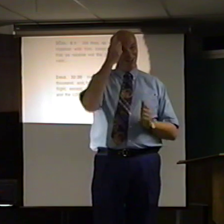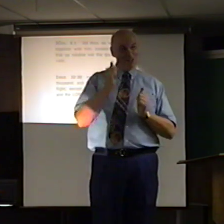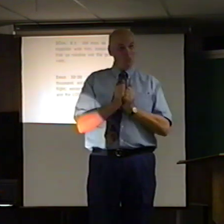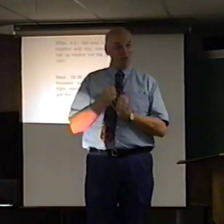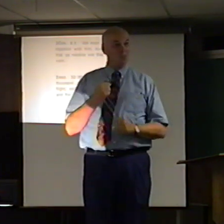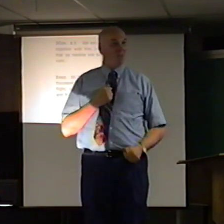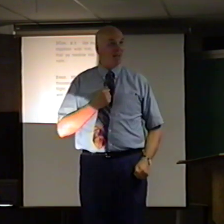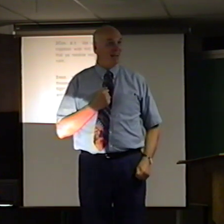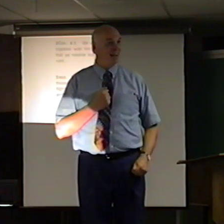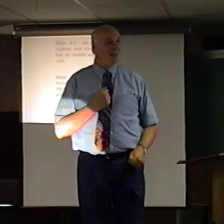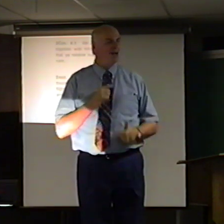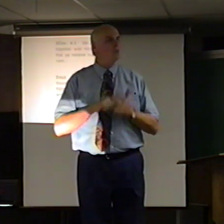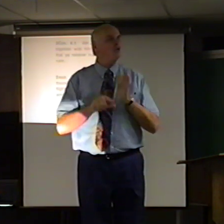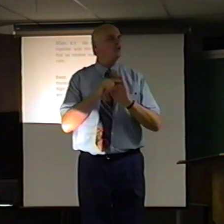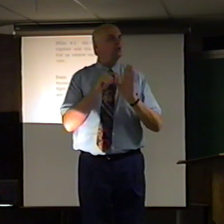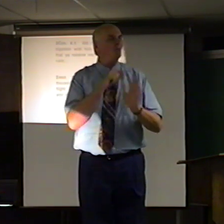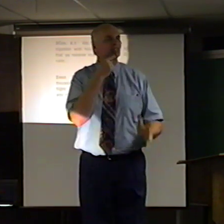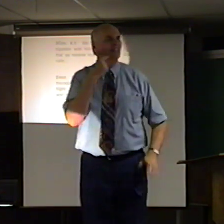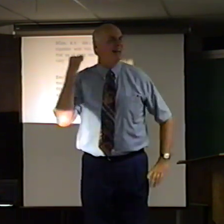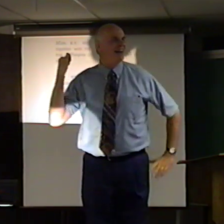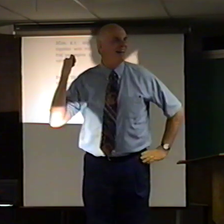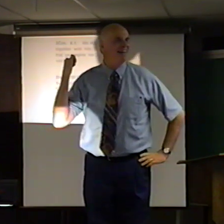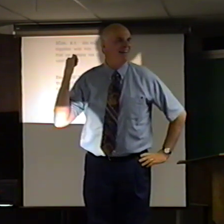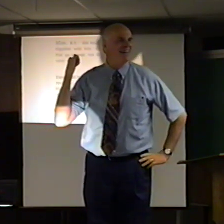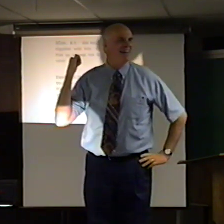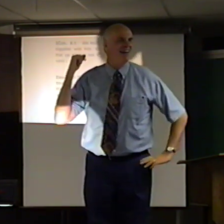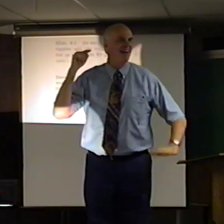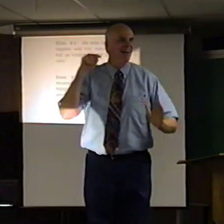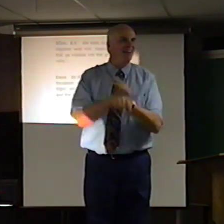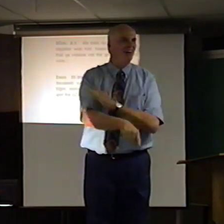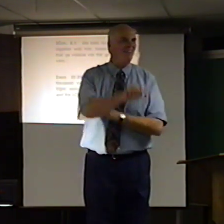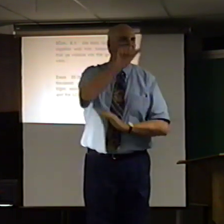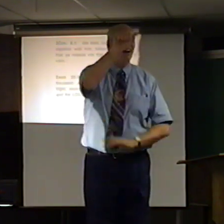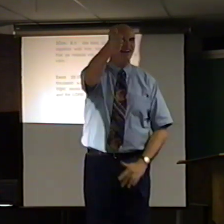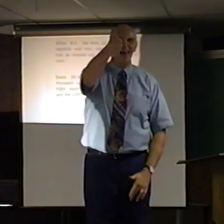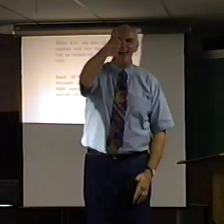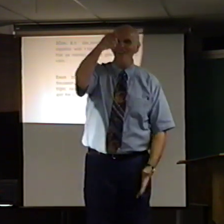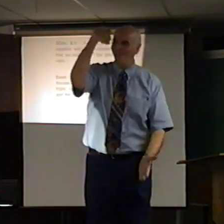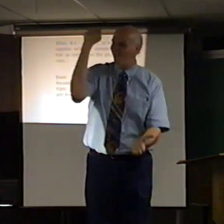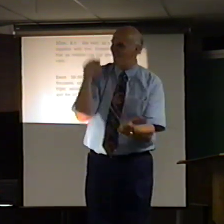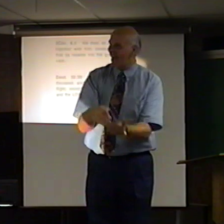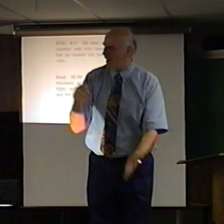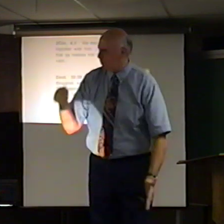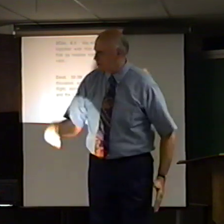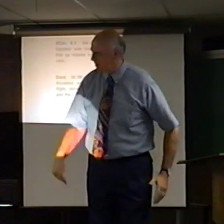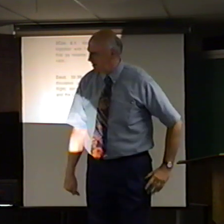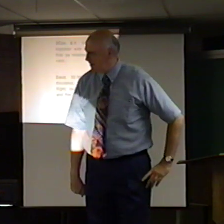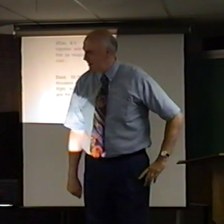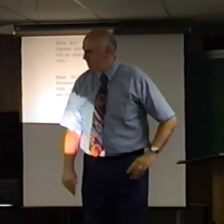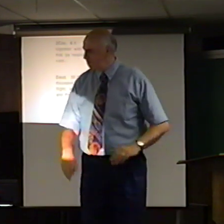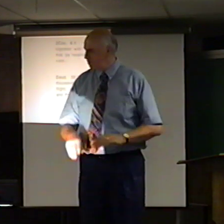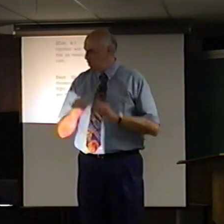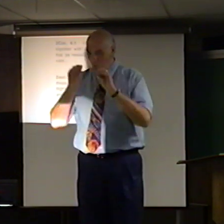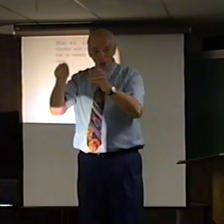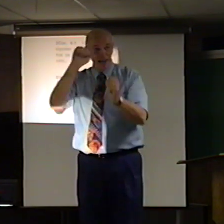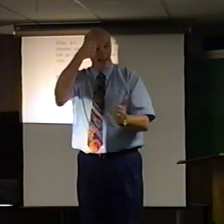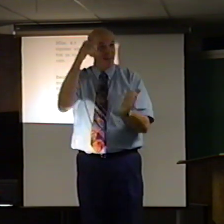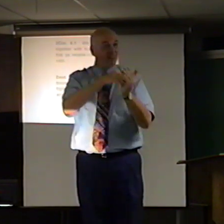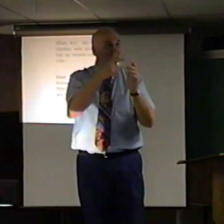That's what it means. What's the scripture say? Kill 10,000. But 10